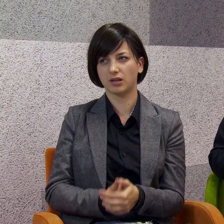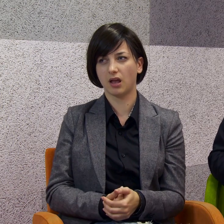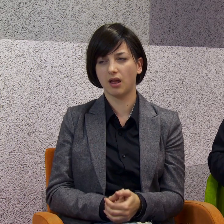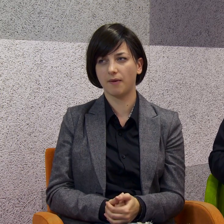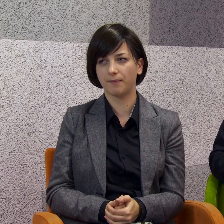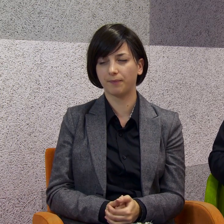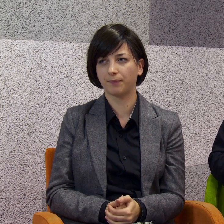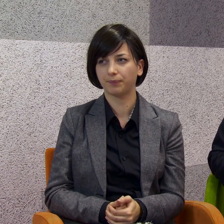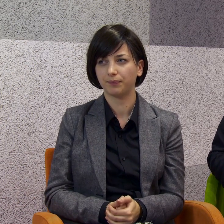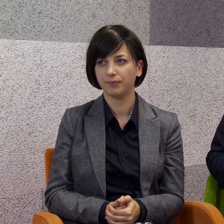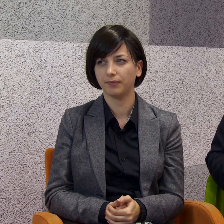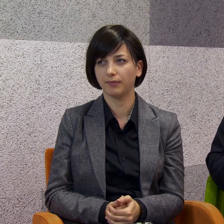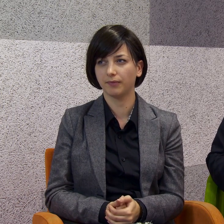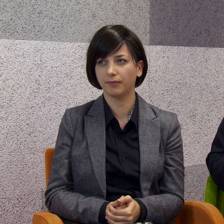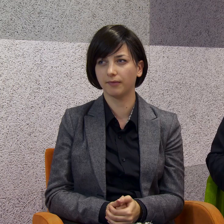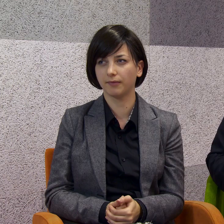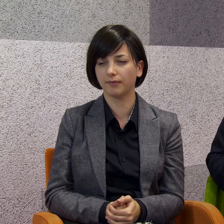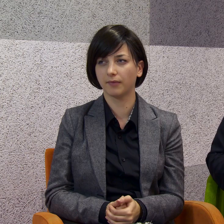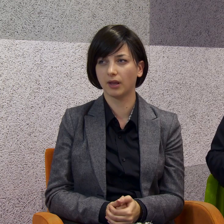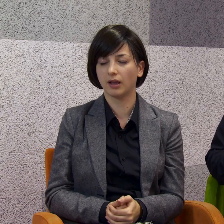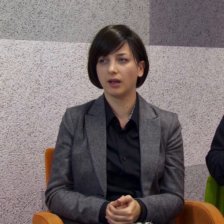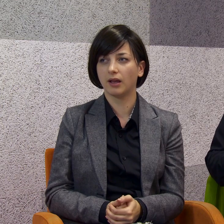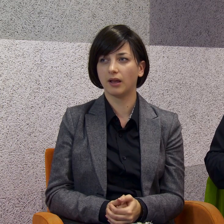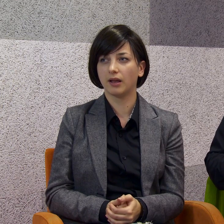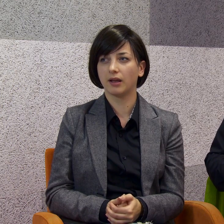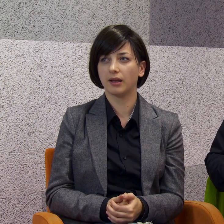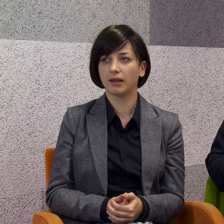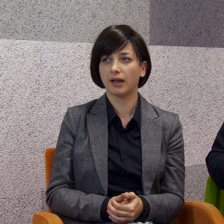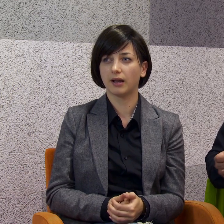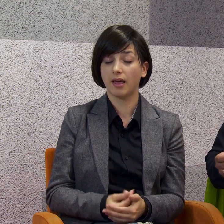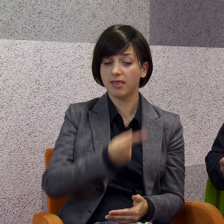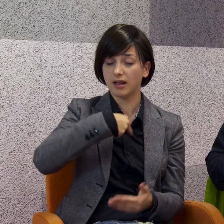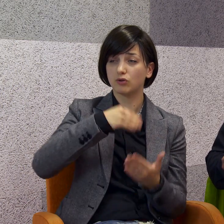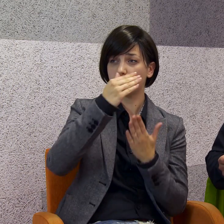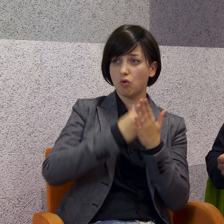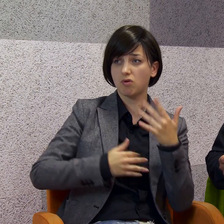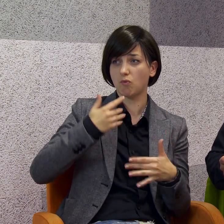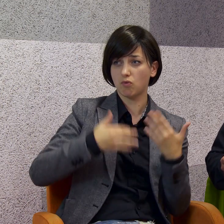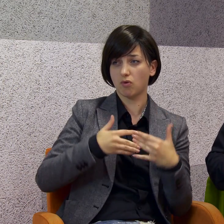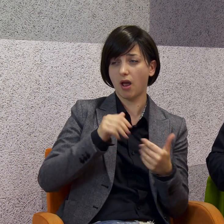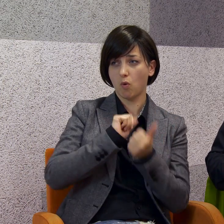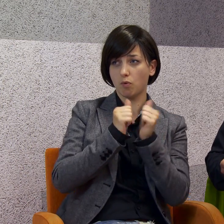system will help them to improve communication in every day.